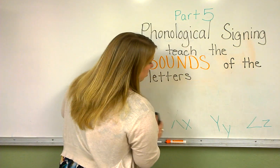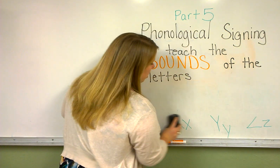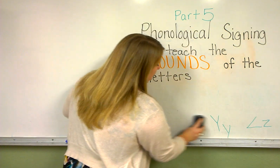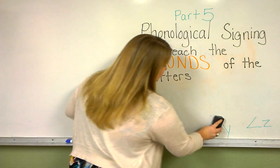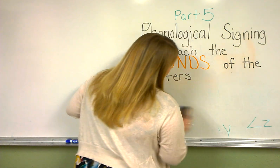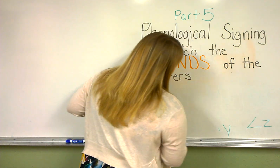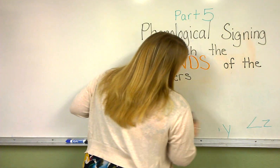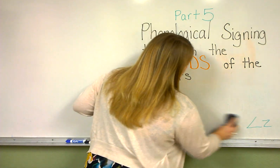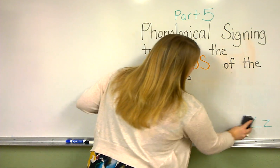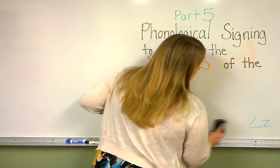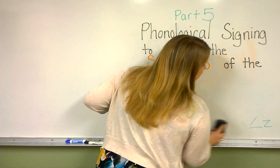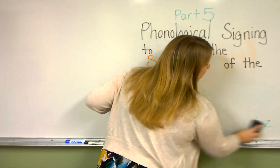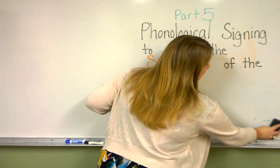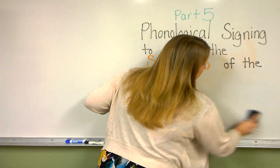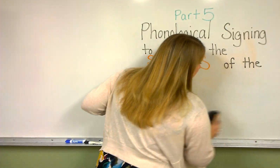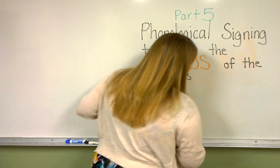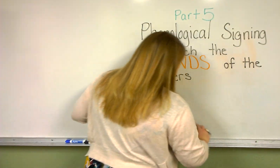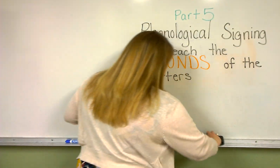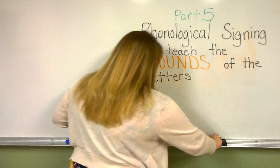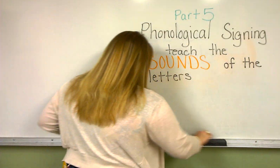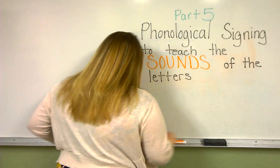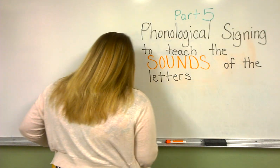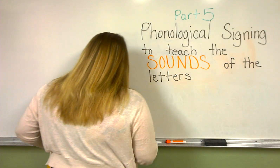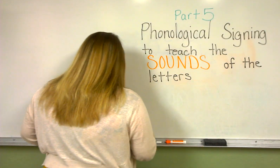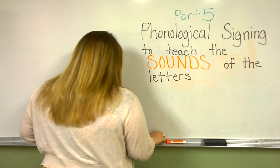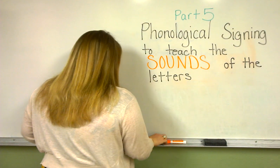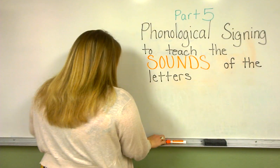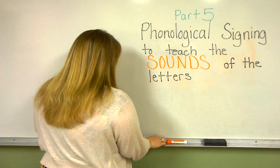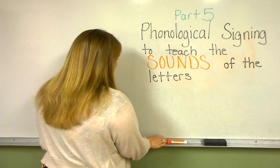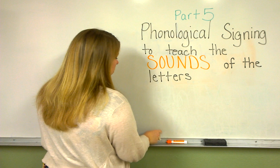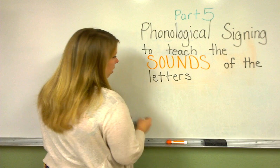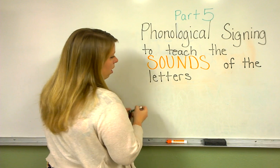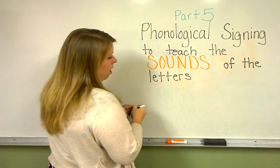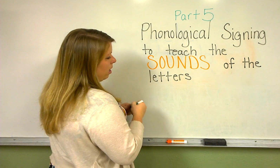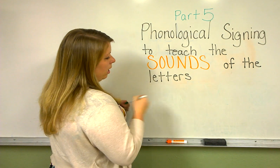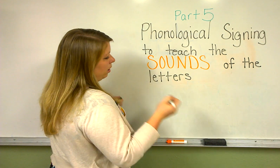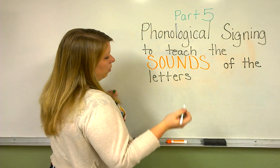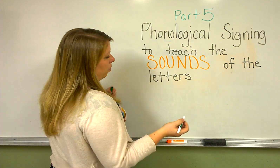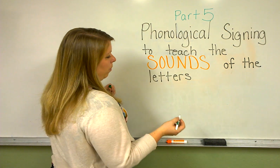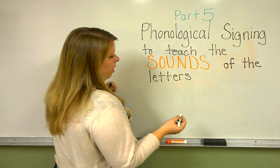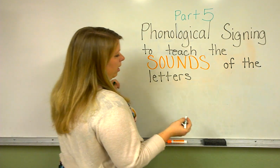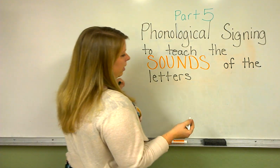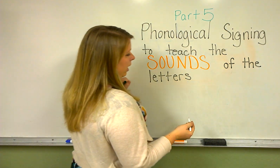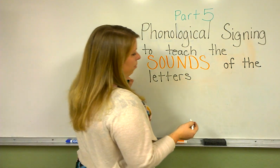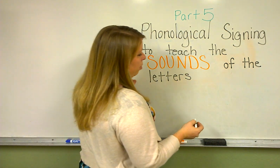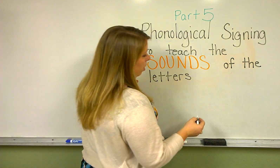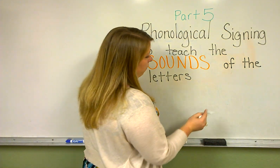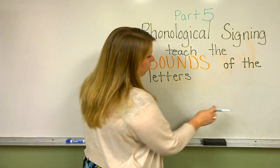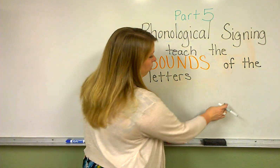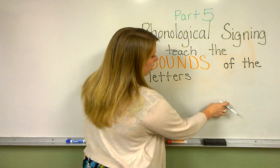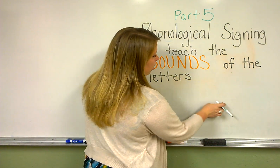as you learn to sound out words. Here it would be an example of the word.